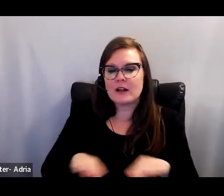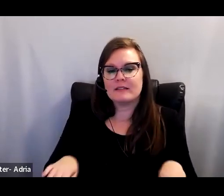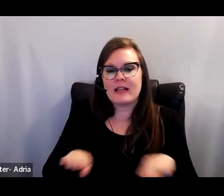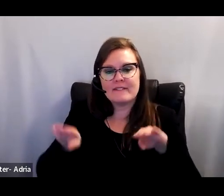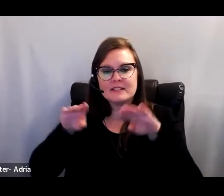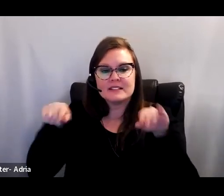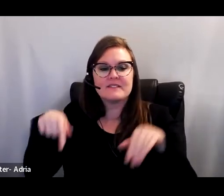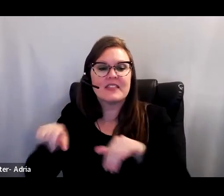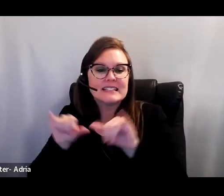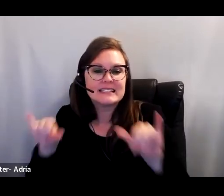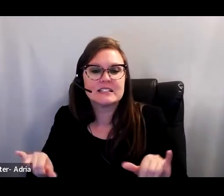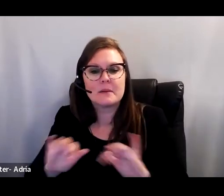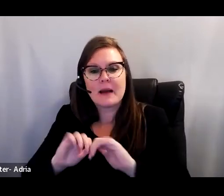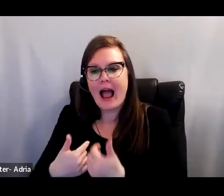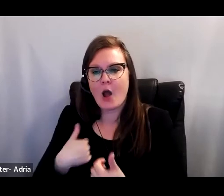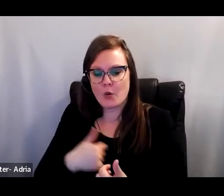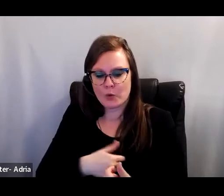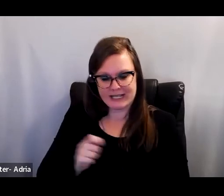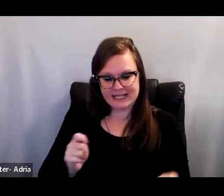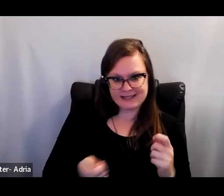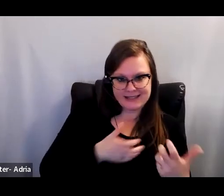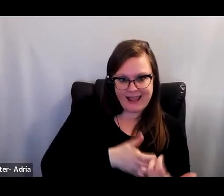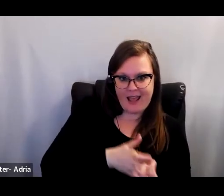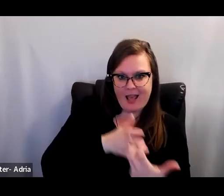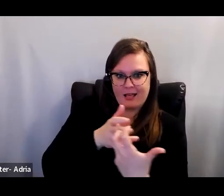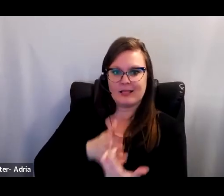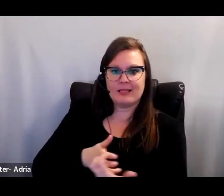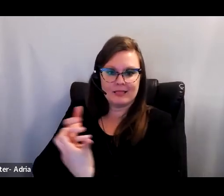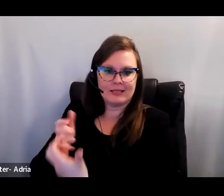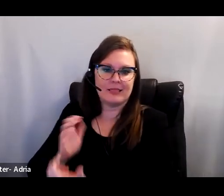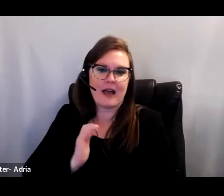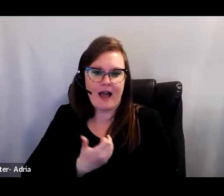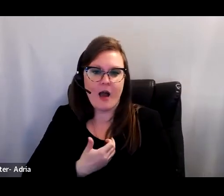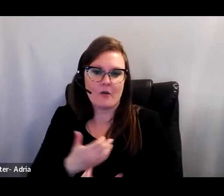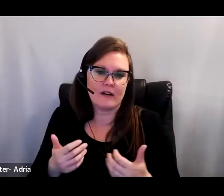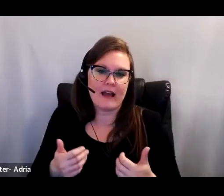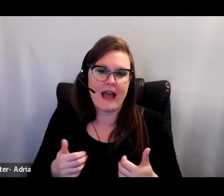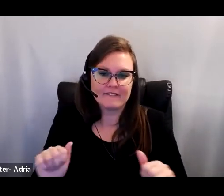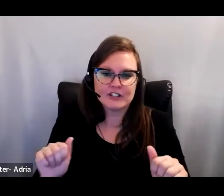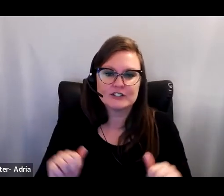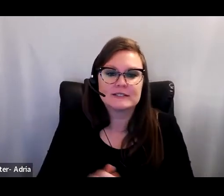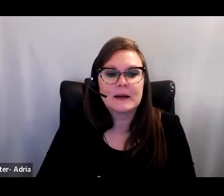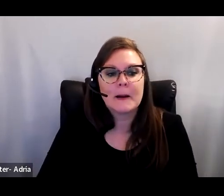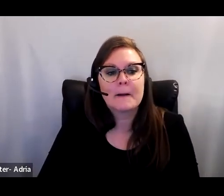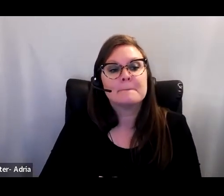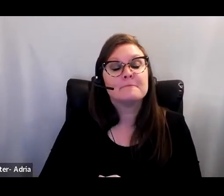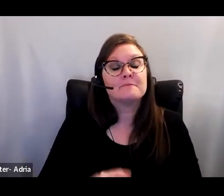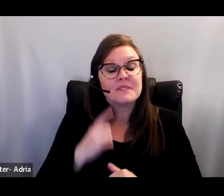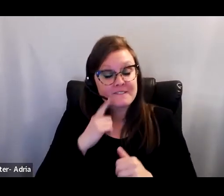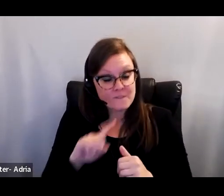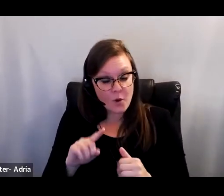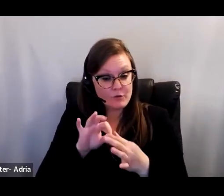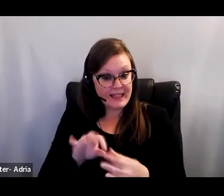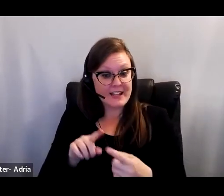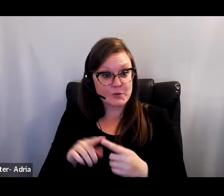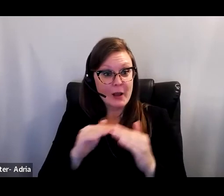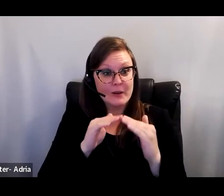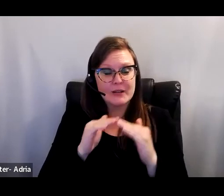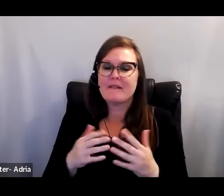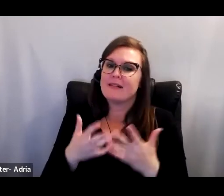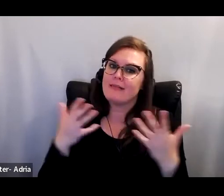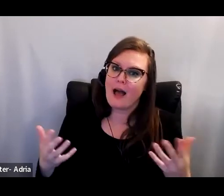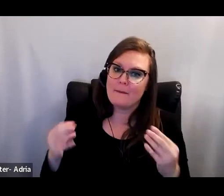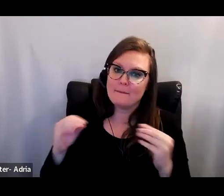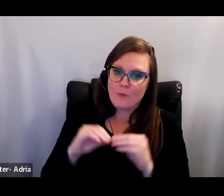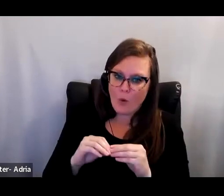to scale our efforts. While RPPs offer important hope with respect to equity, there is more to do on this front. We would be